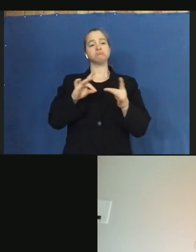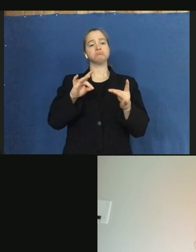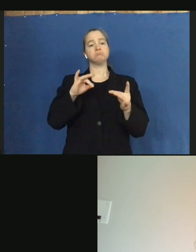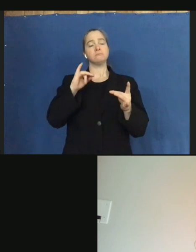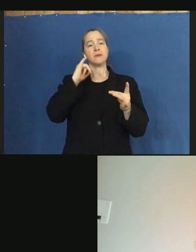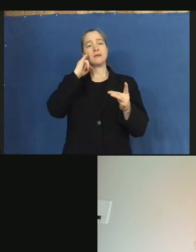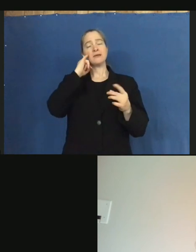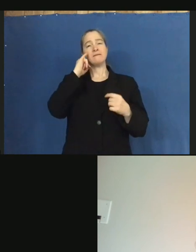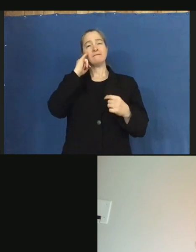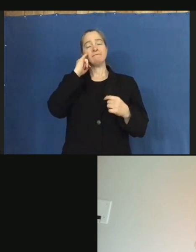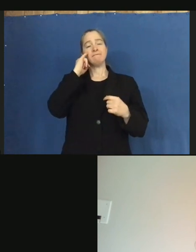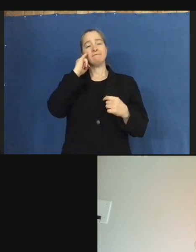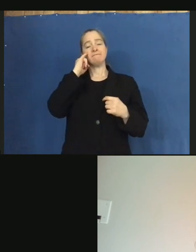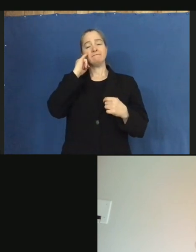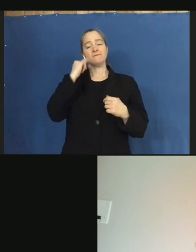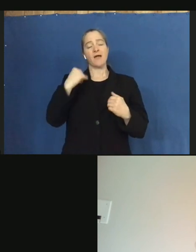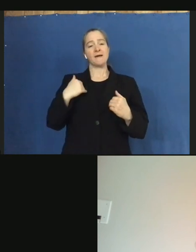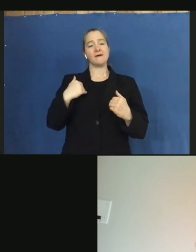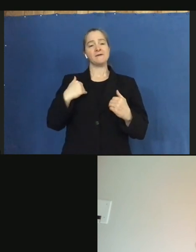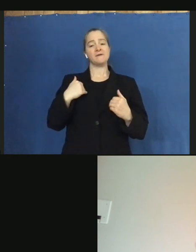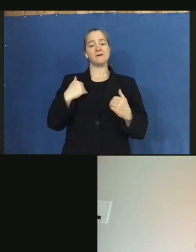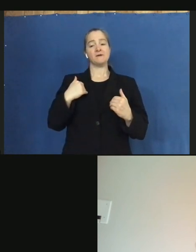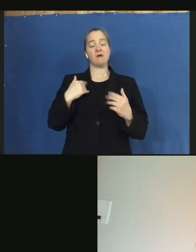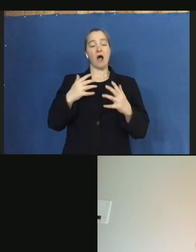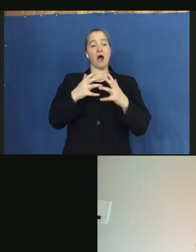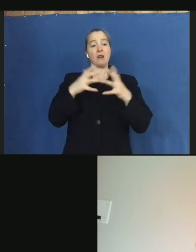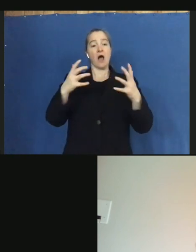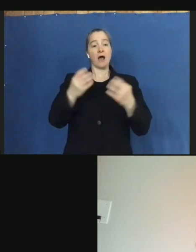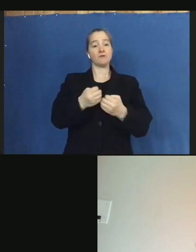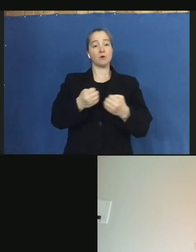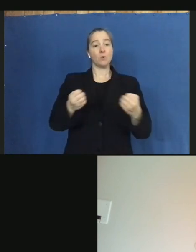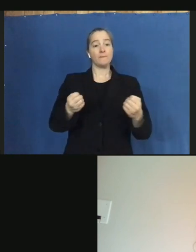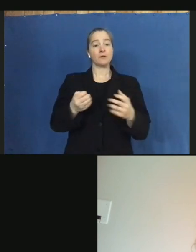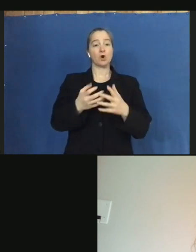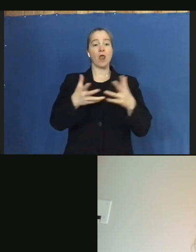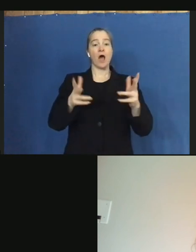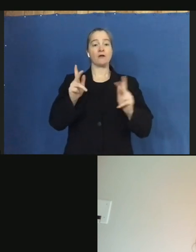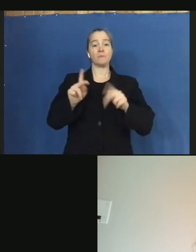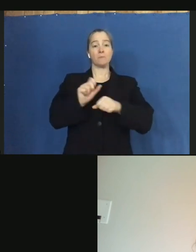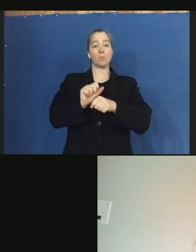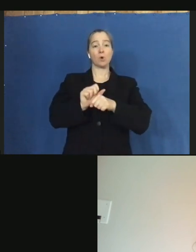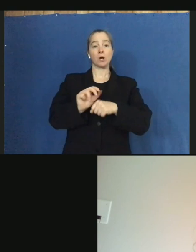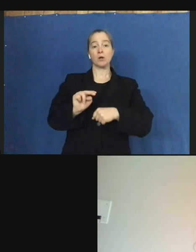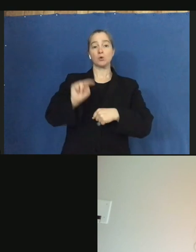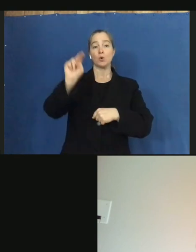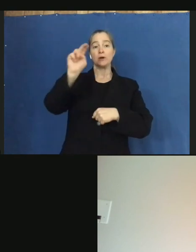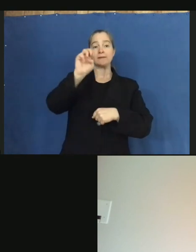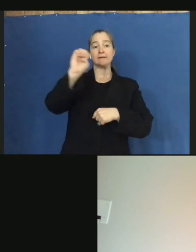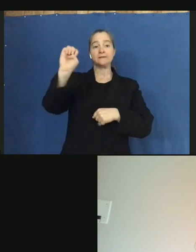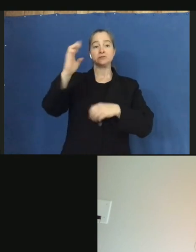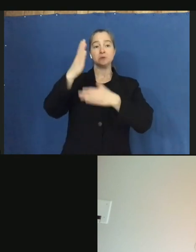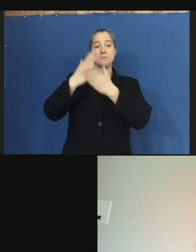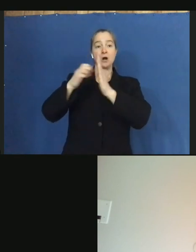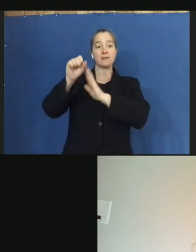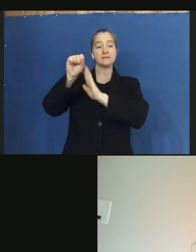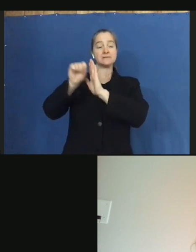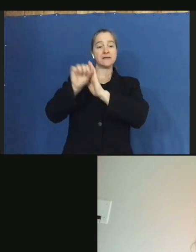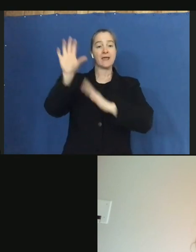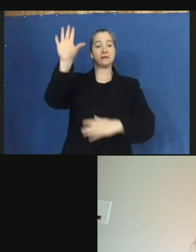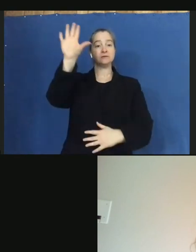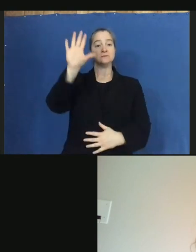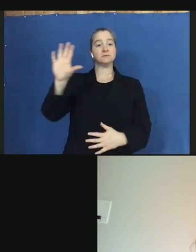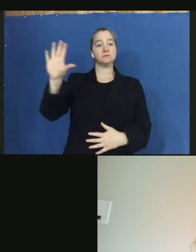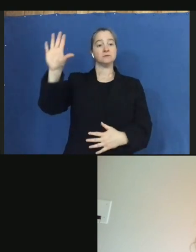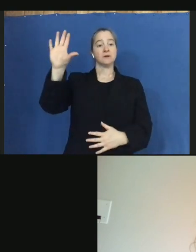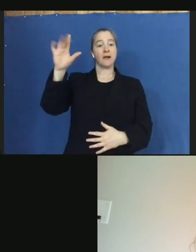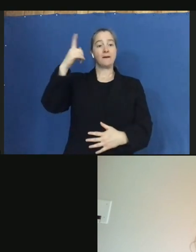of equipment or manpower in the northeastern part of the state, given the, you know, the radar